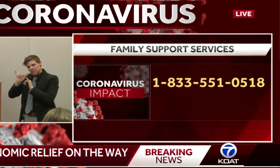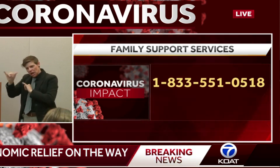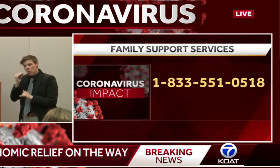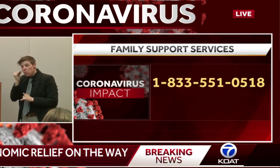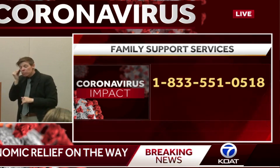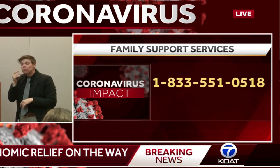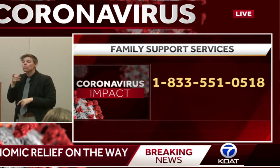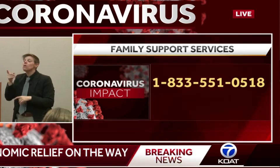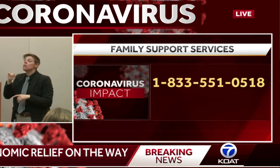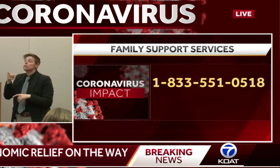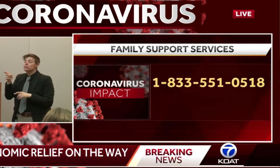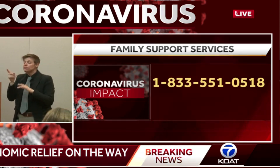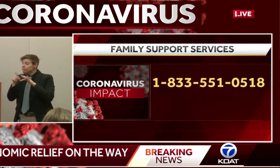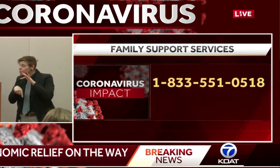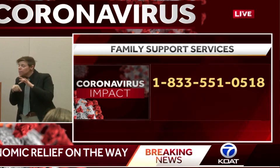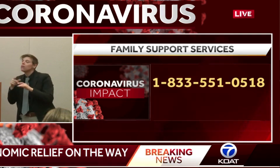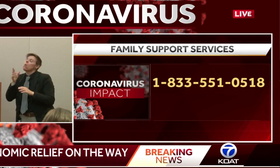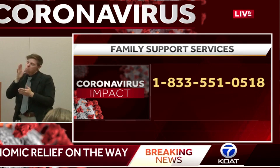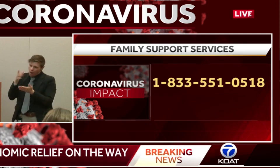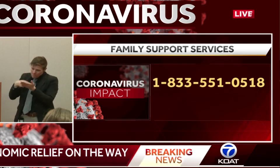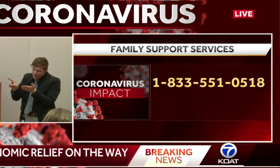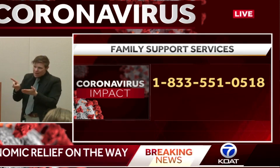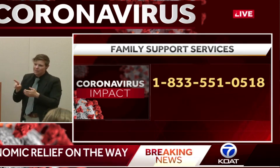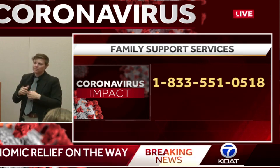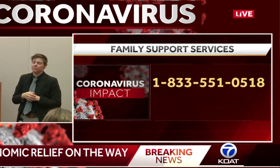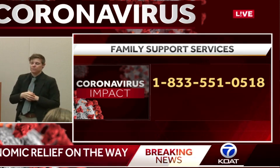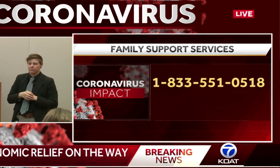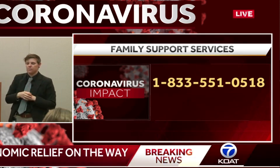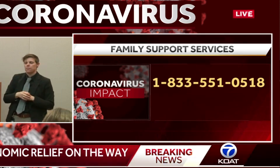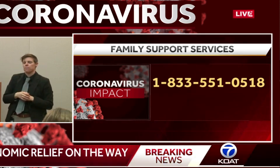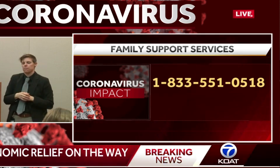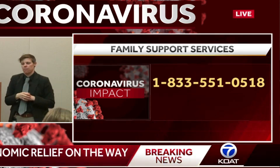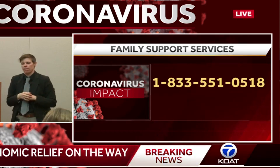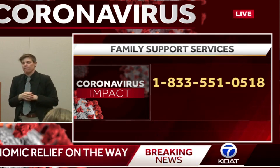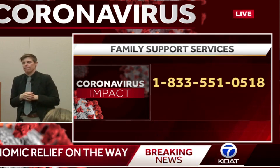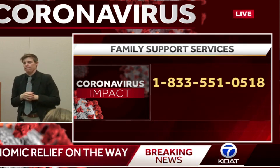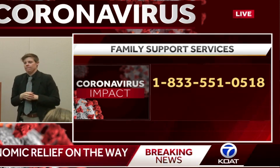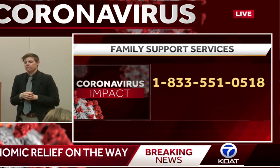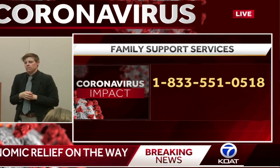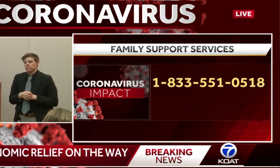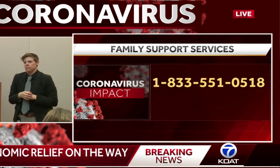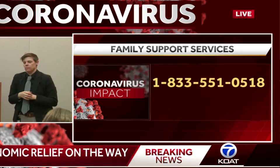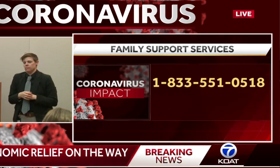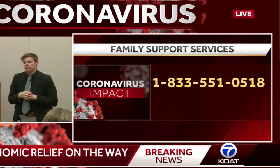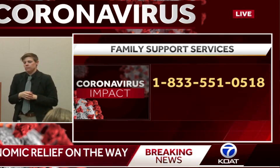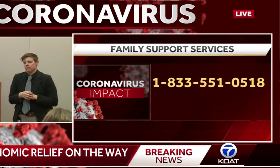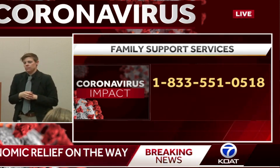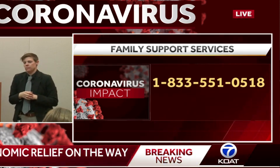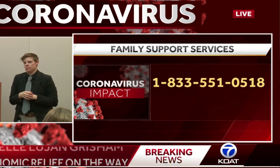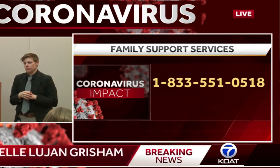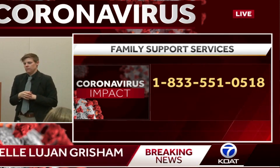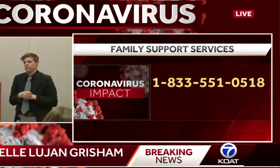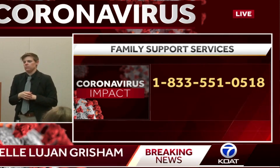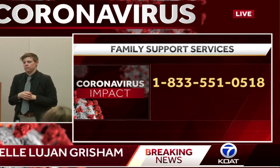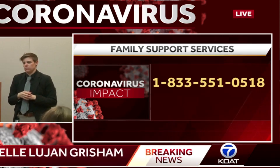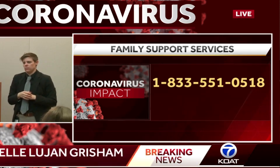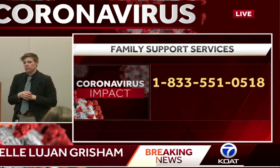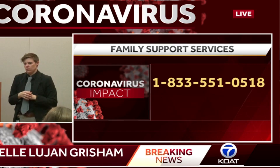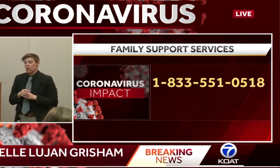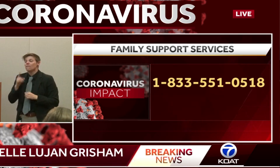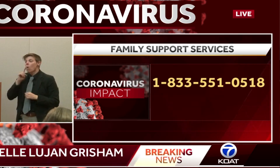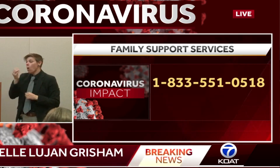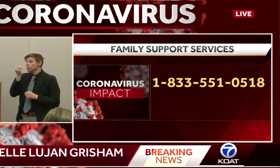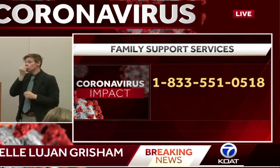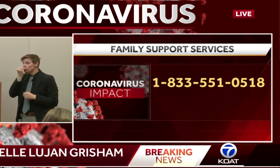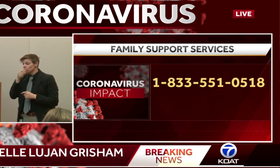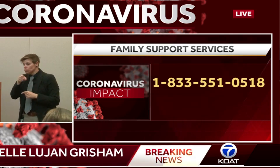not essential to the delivery of meals and school-based health centers, right, are on call. This is how we protect everyone